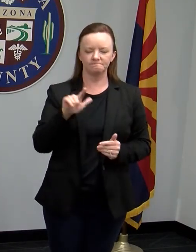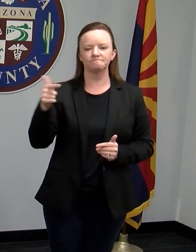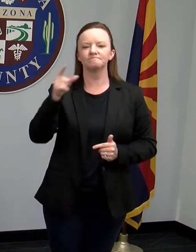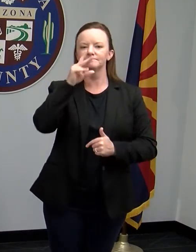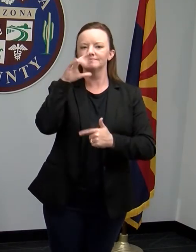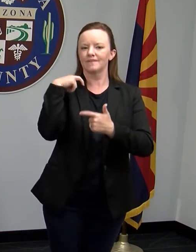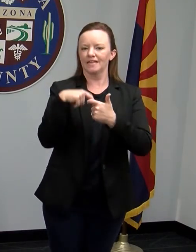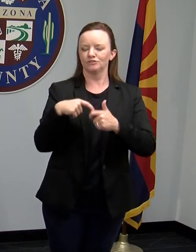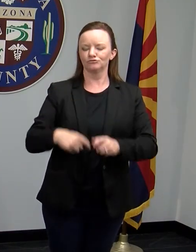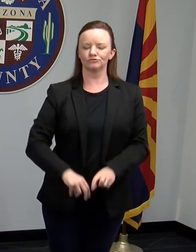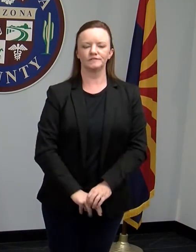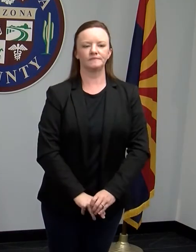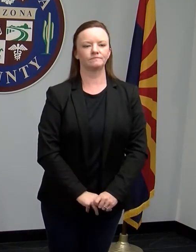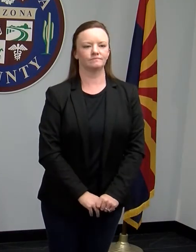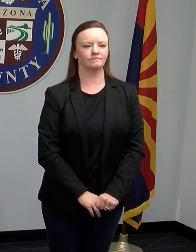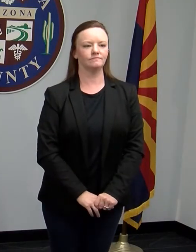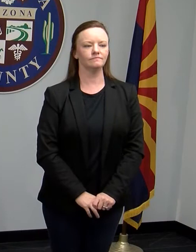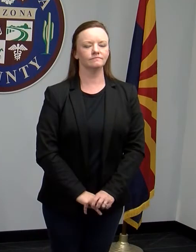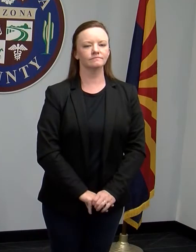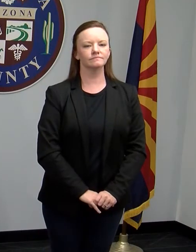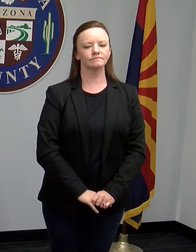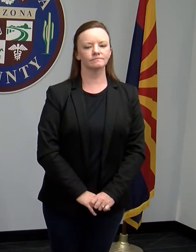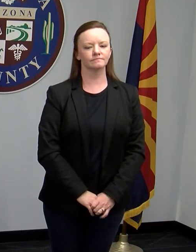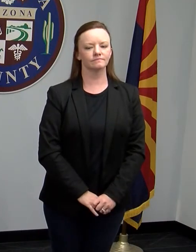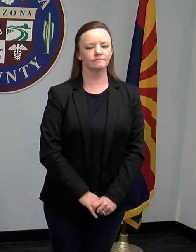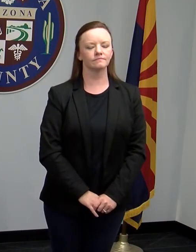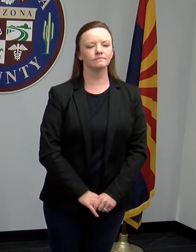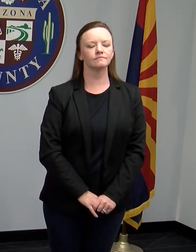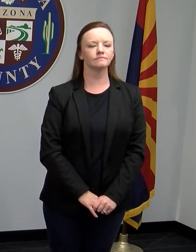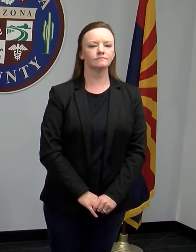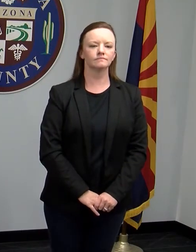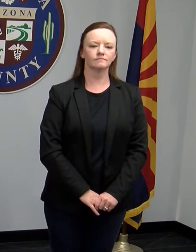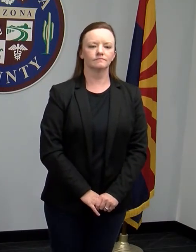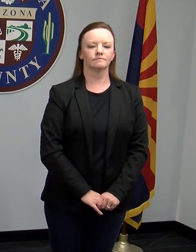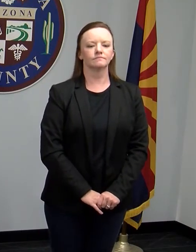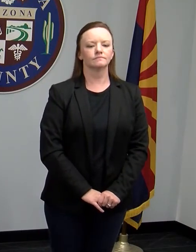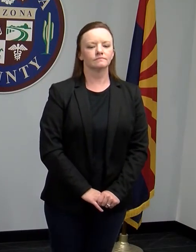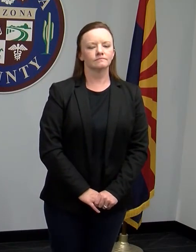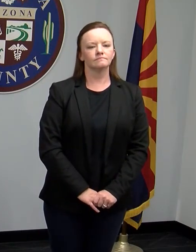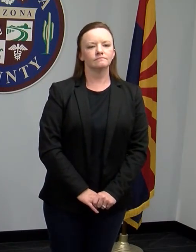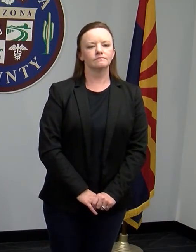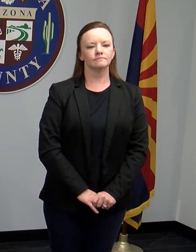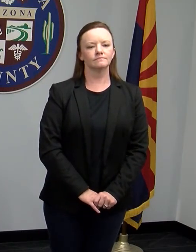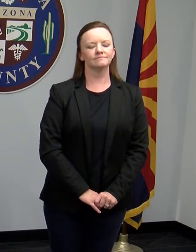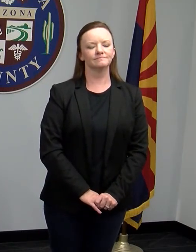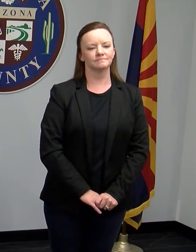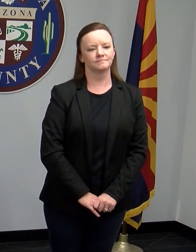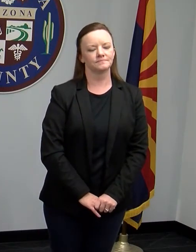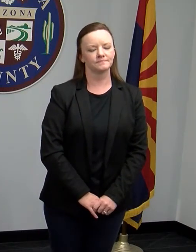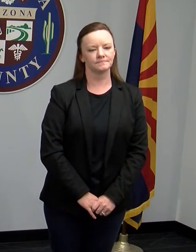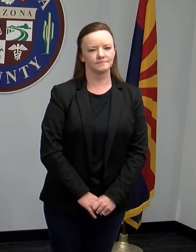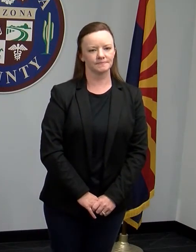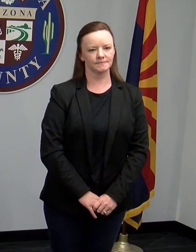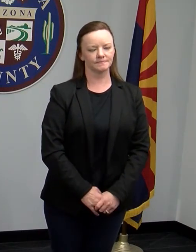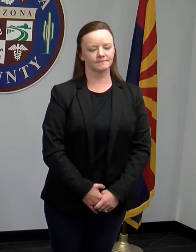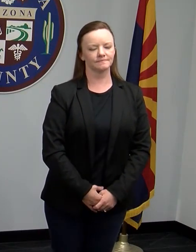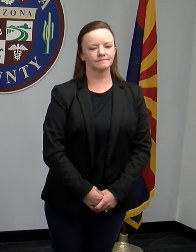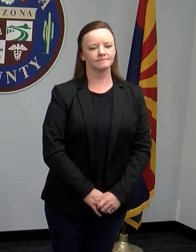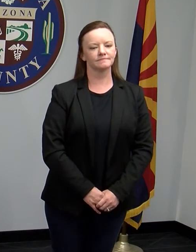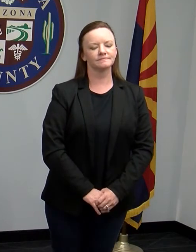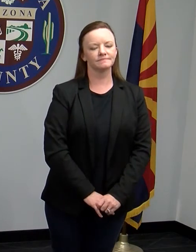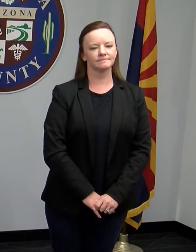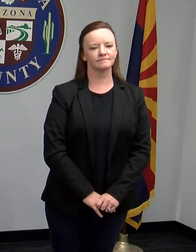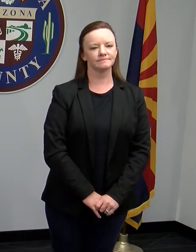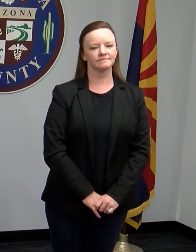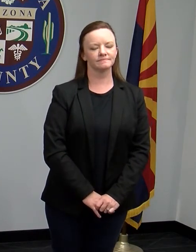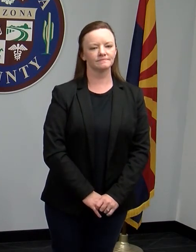La pregunta fue que si ahora con las pruebas masivas que iniciarán a hacerse los fines de semana empezando este sábado, obviamente subirán el número